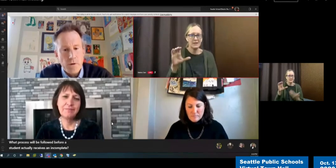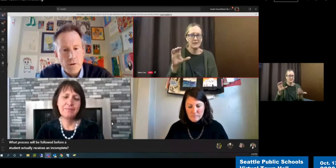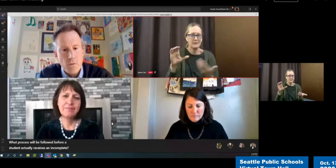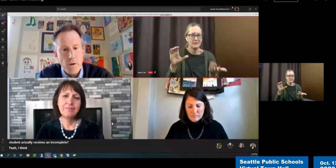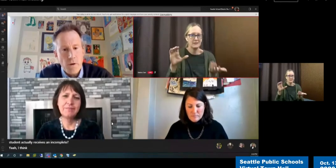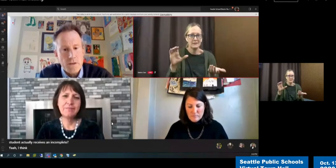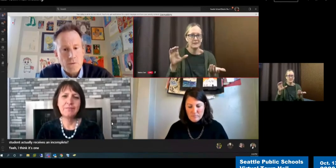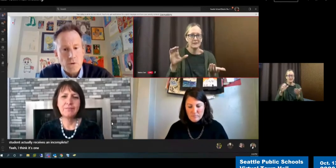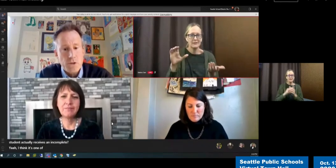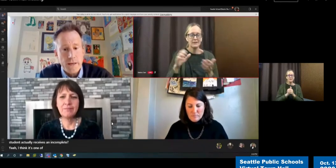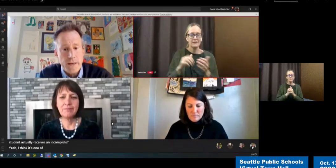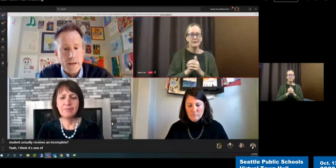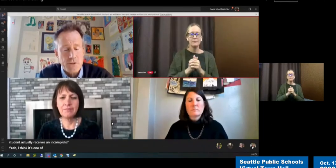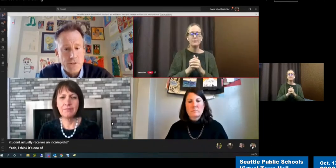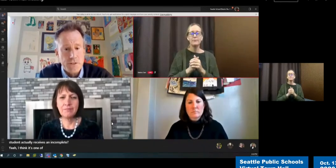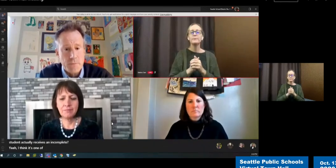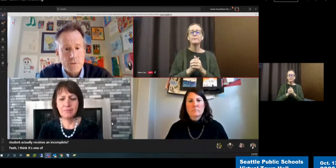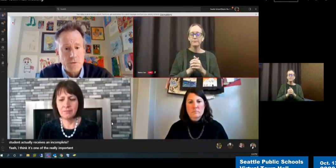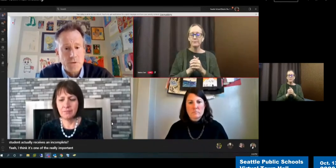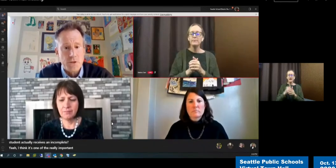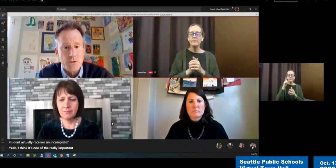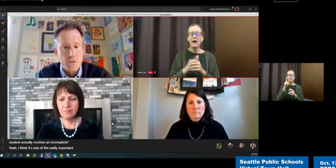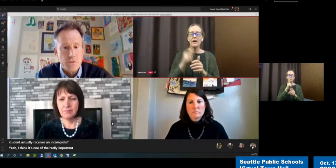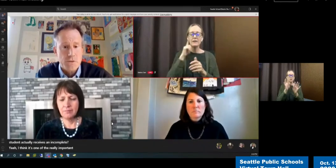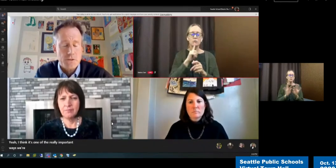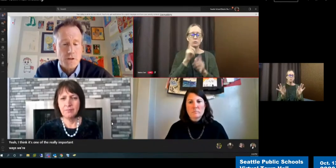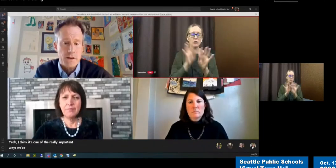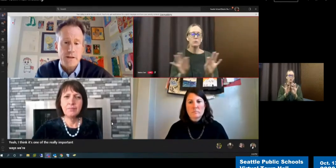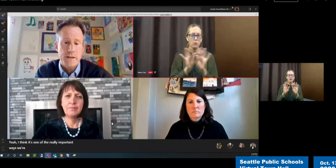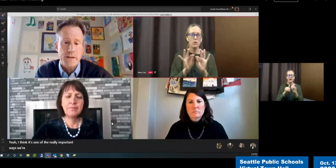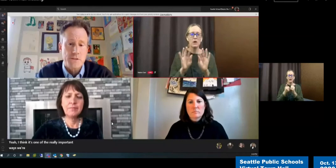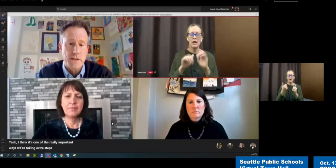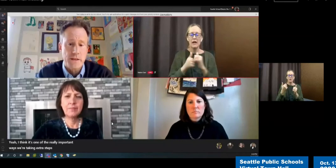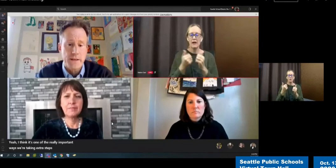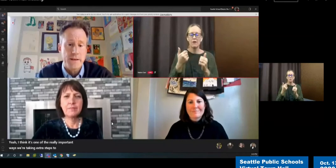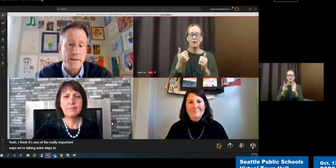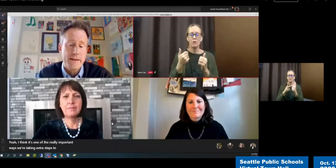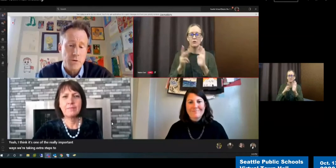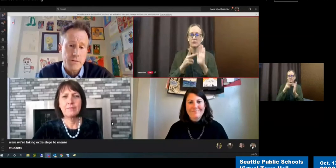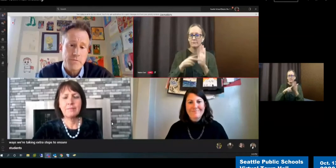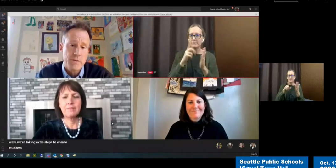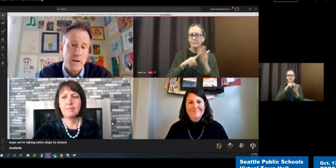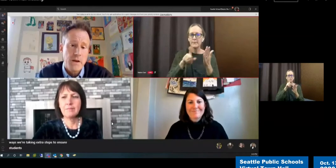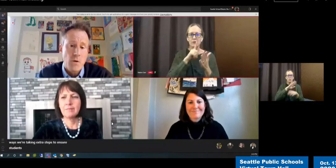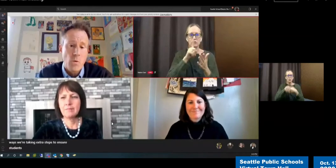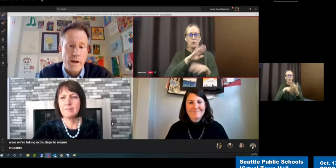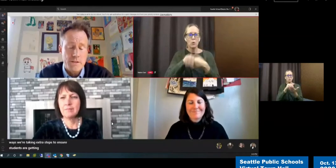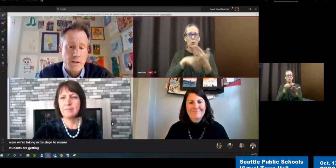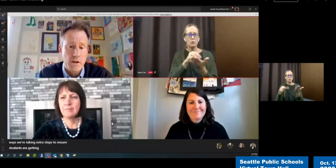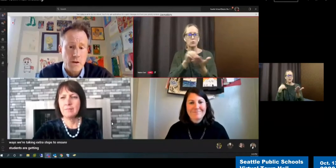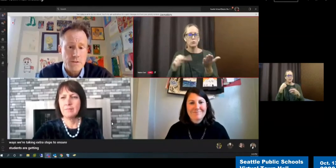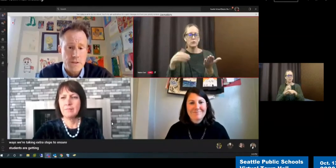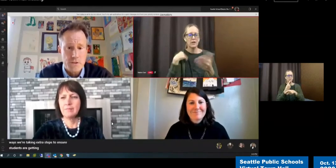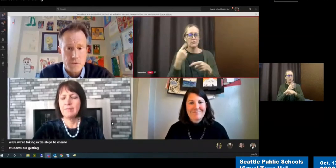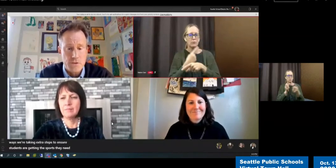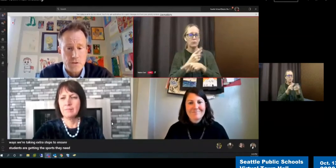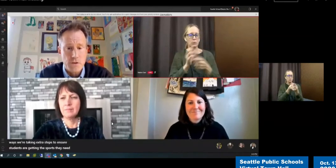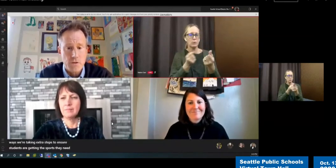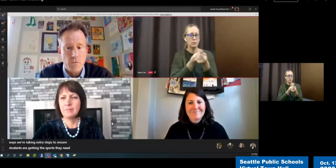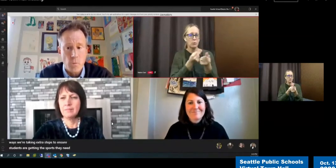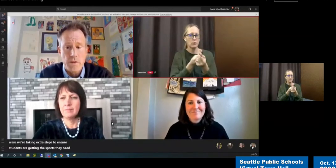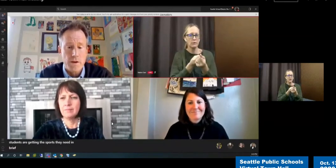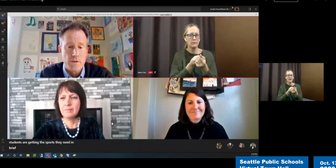important ways we're taking extra steps to ensure students are getting the supports they need. In brief, we're asking all teachers